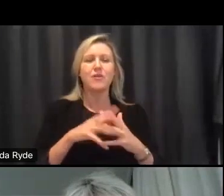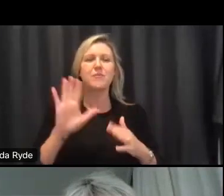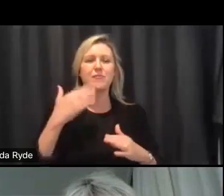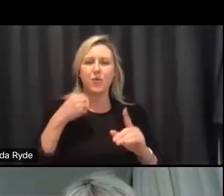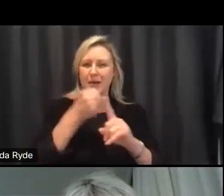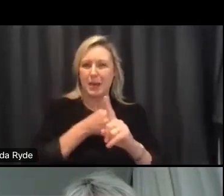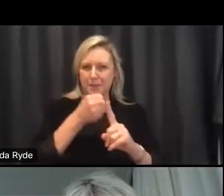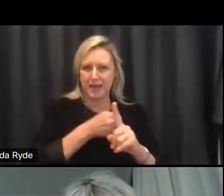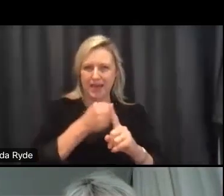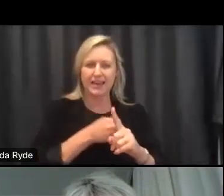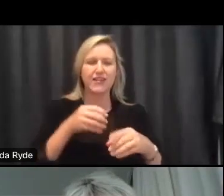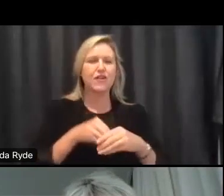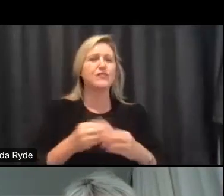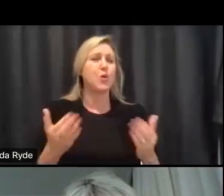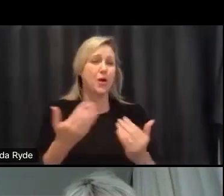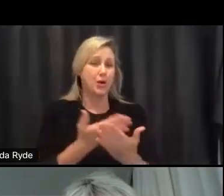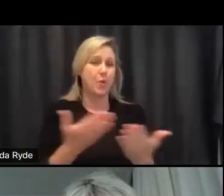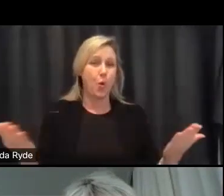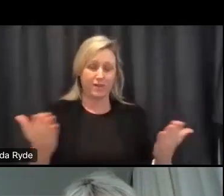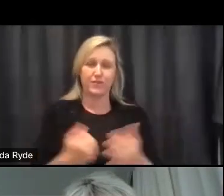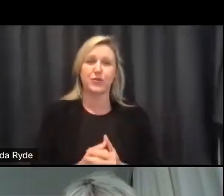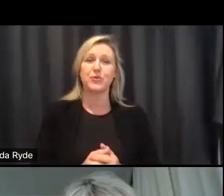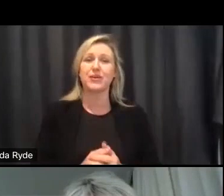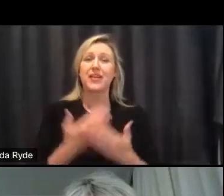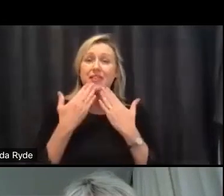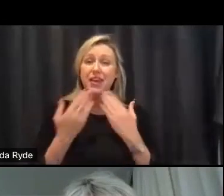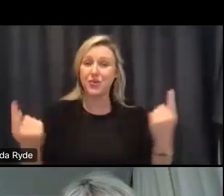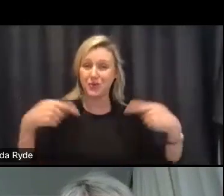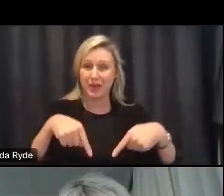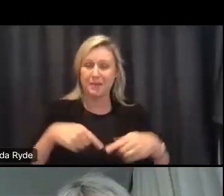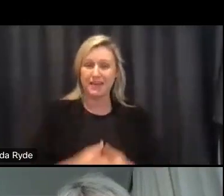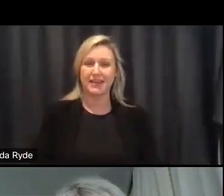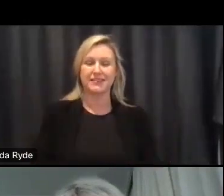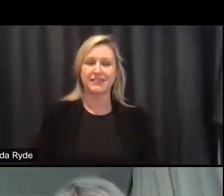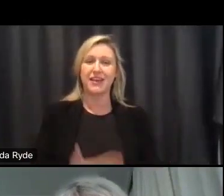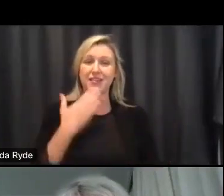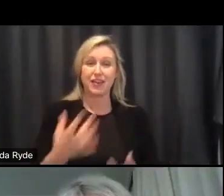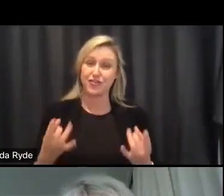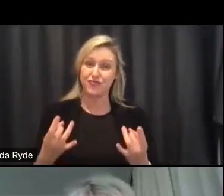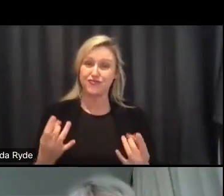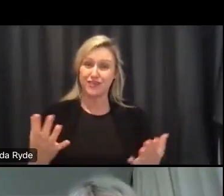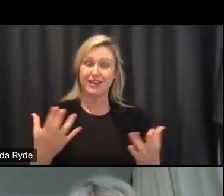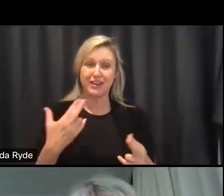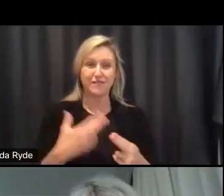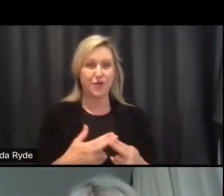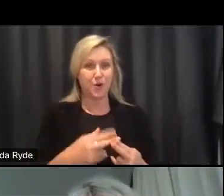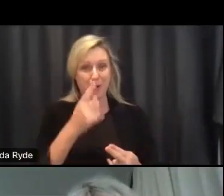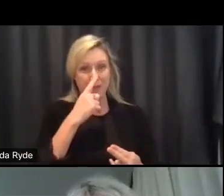so welcome to you all and um thank you very much for being here and um being ready to hear from